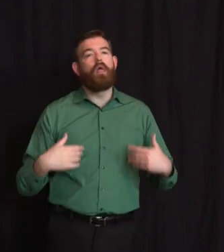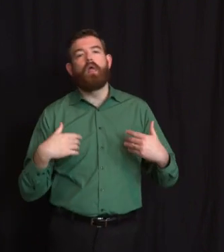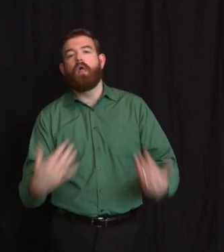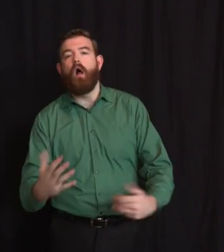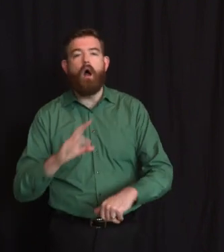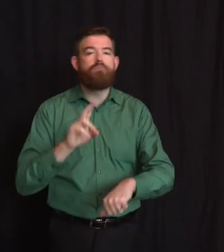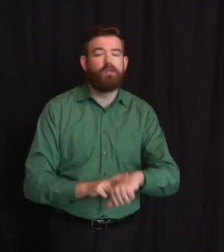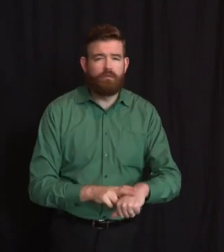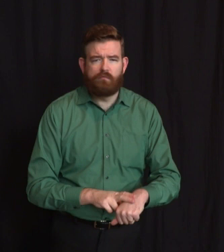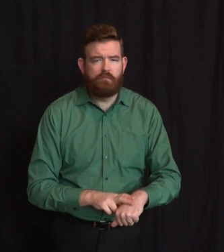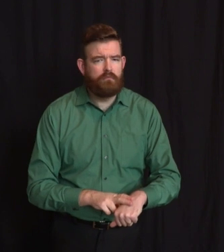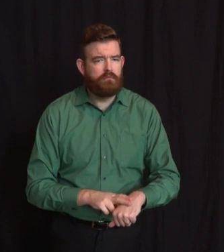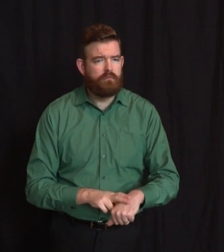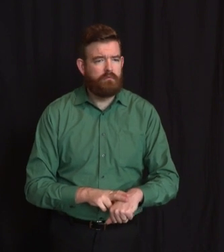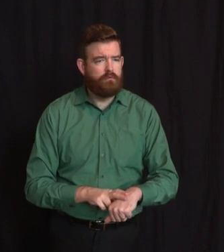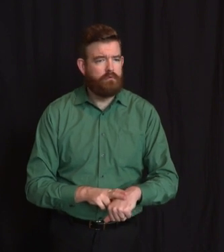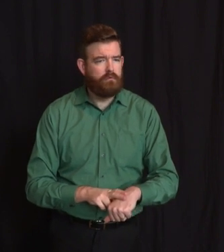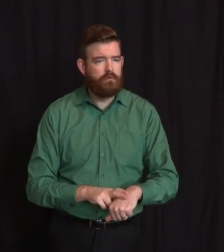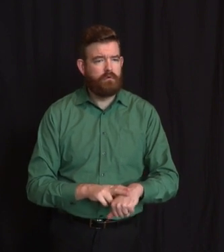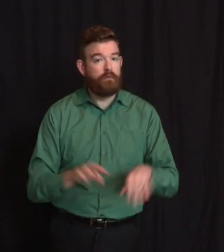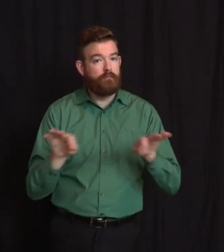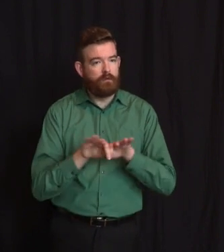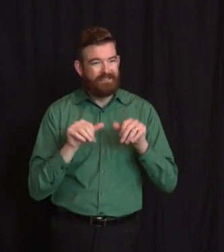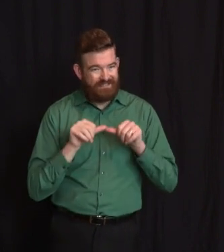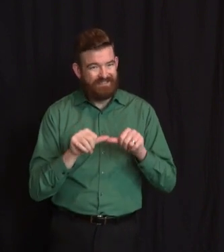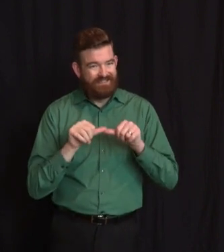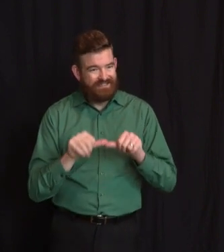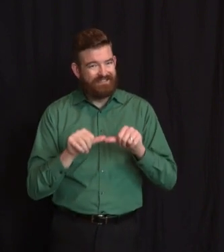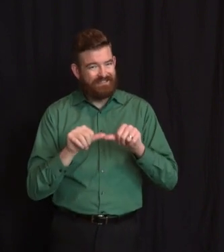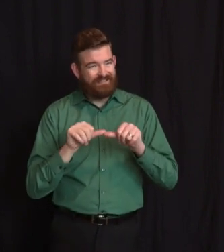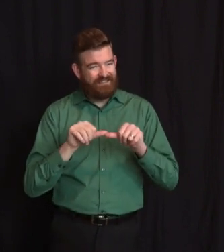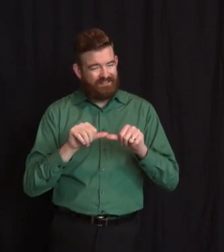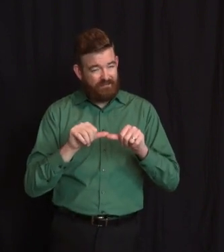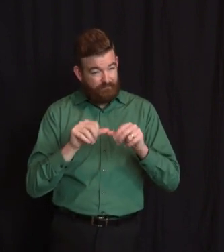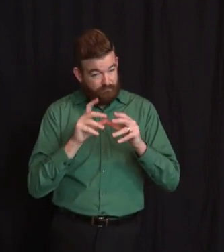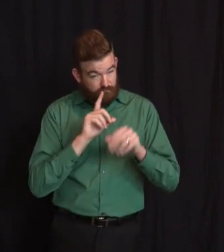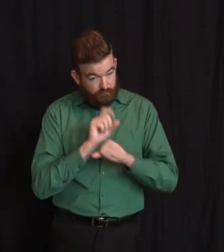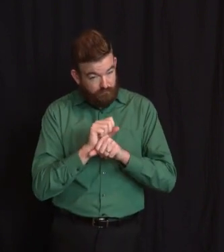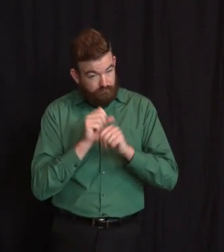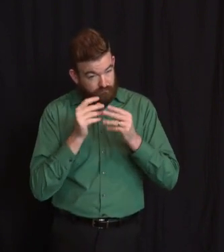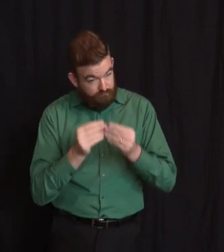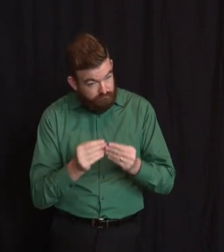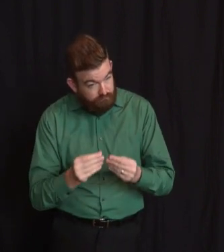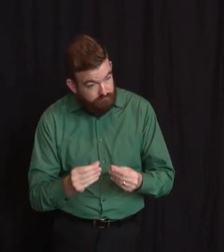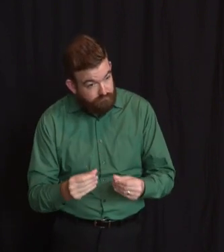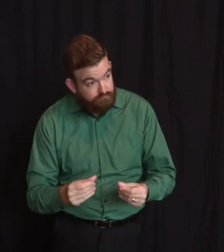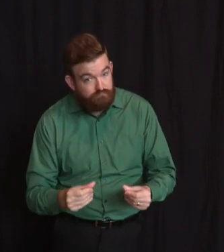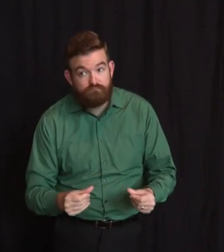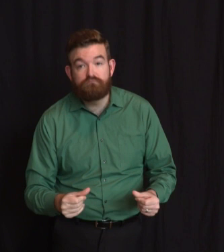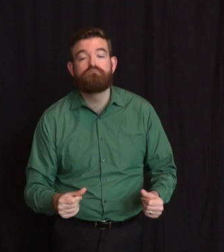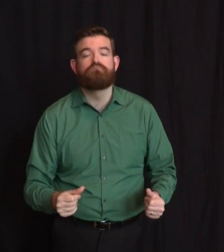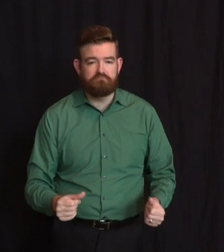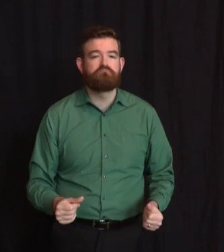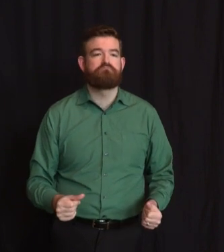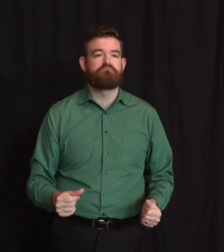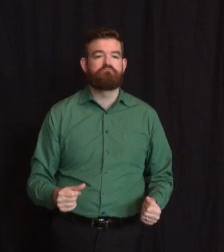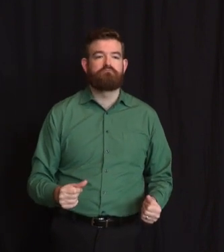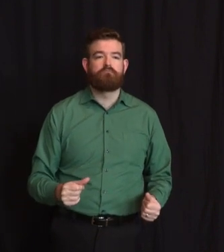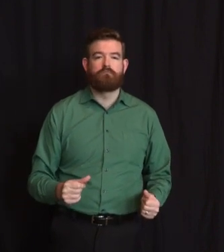curve rather, down the other side. We can do this. After all, we are New Jersey. There's nothing else that